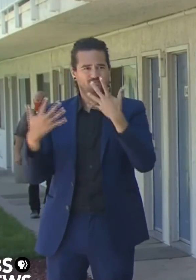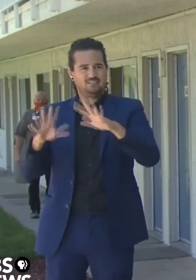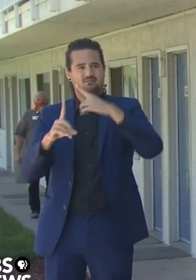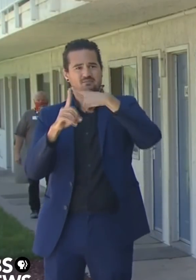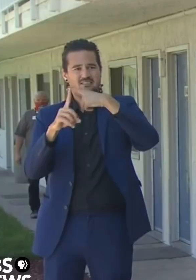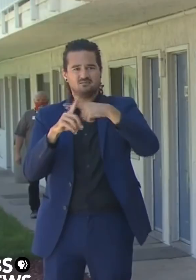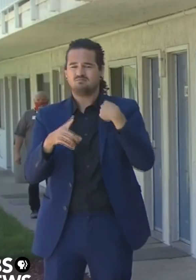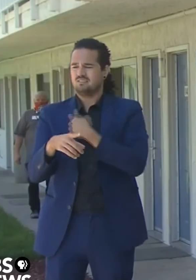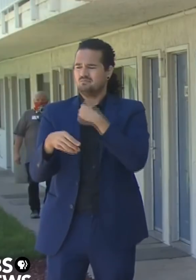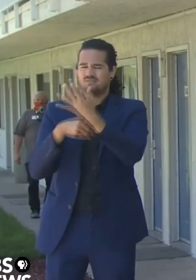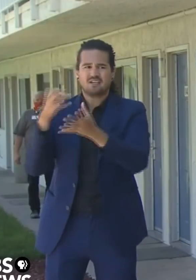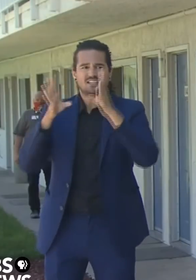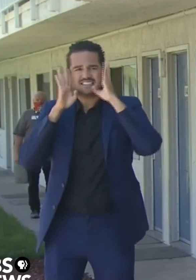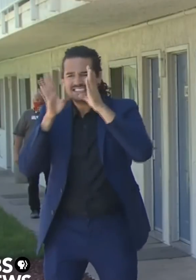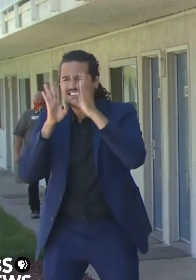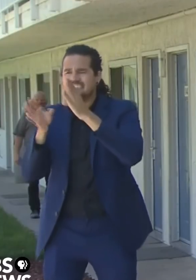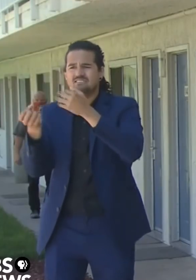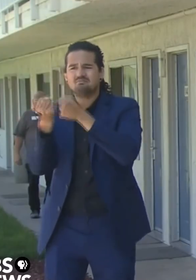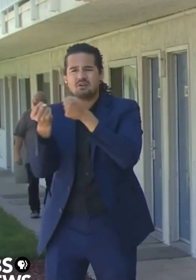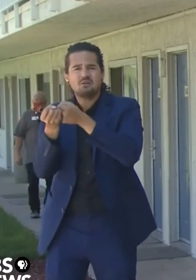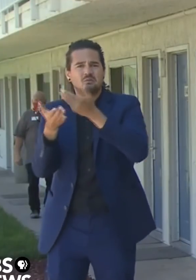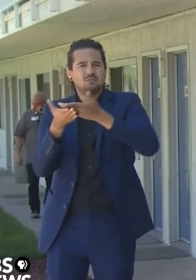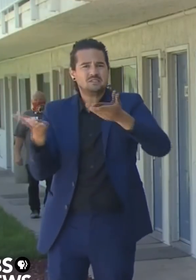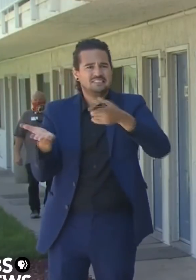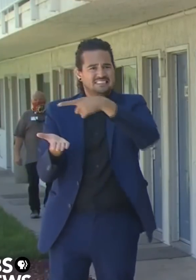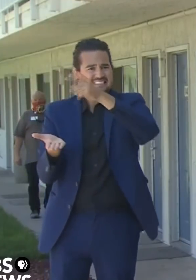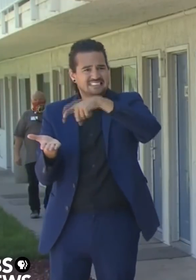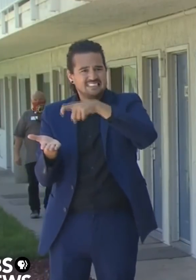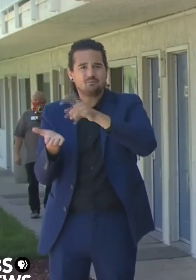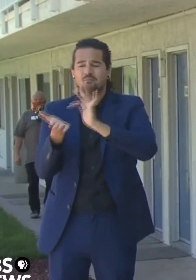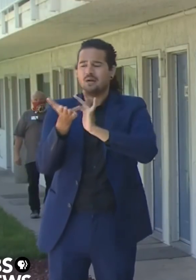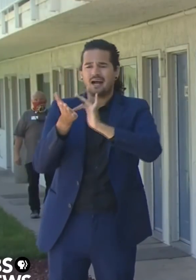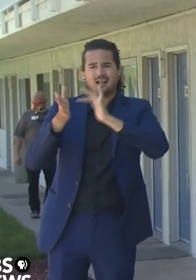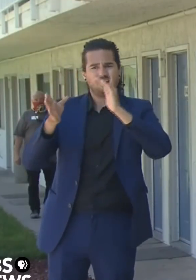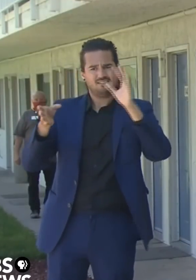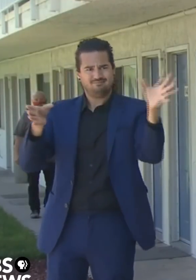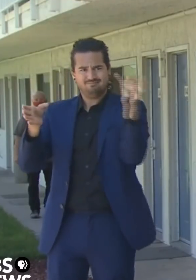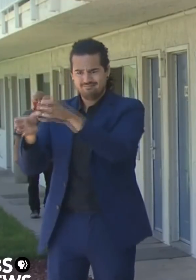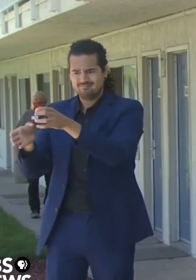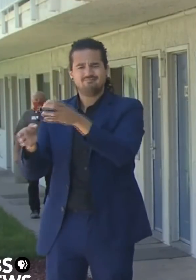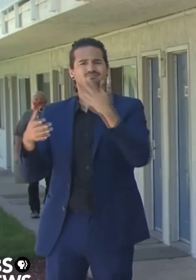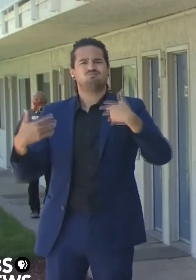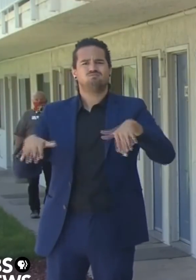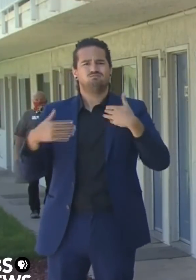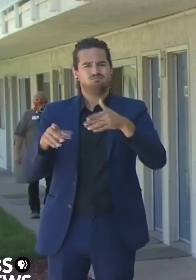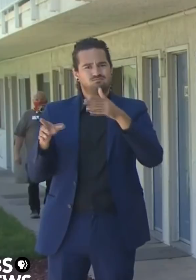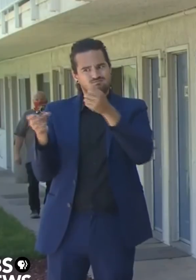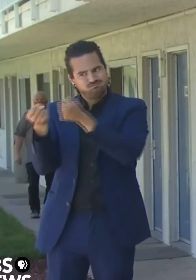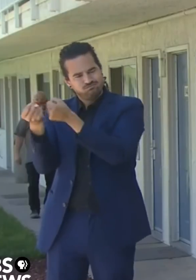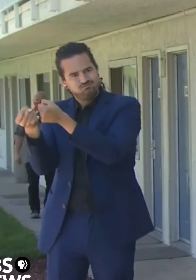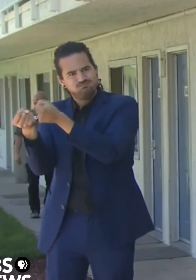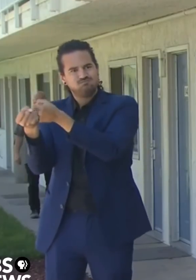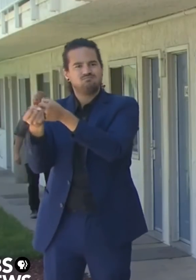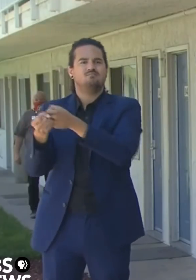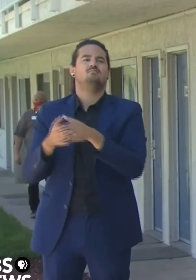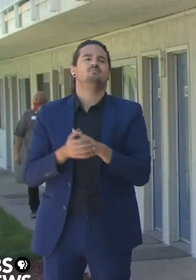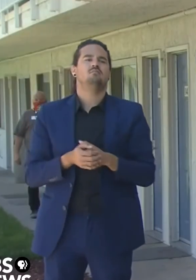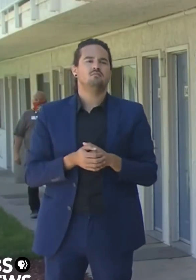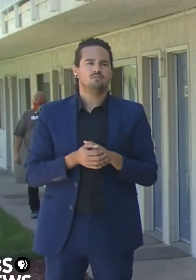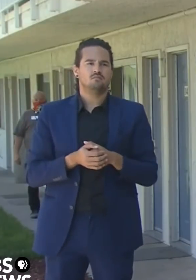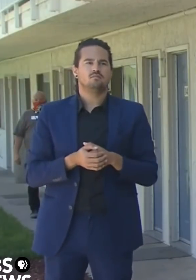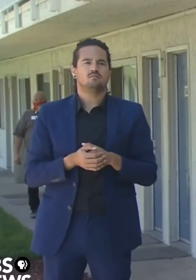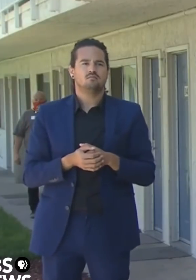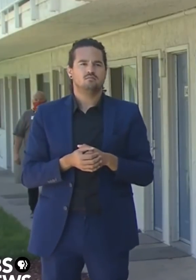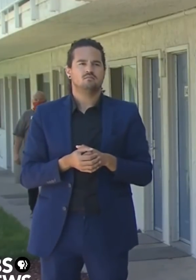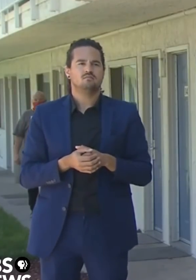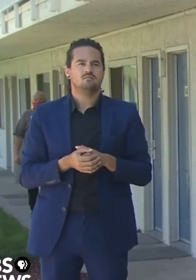with their medical staff, which is a big issue bringing medical staff from other facilities. But again, yesterday I answered that question in terms